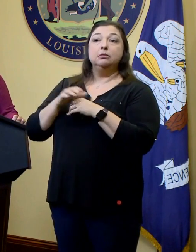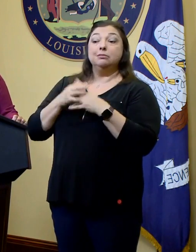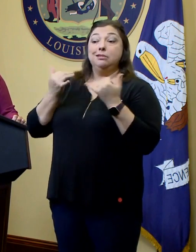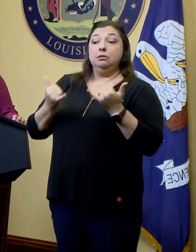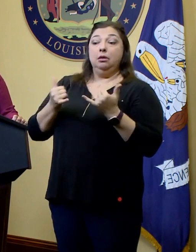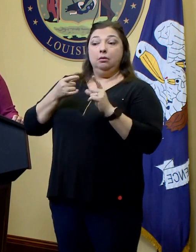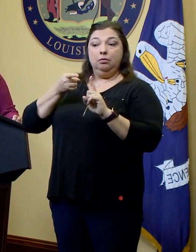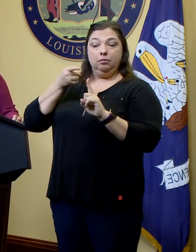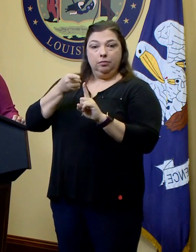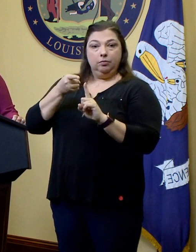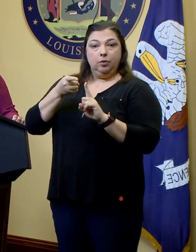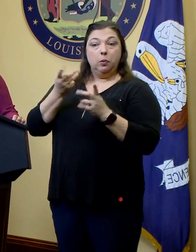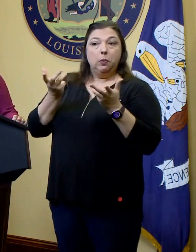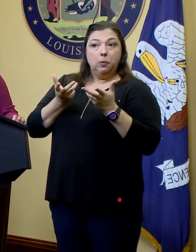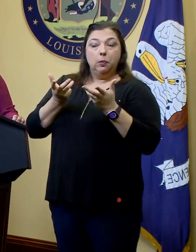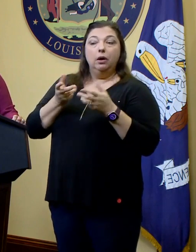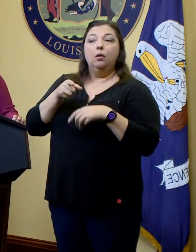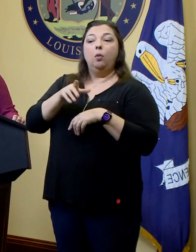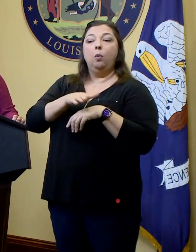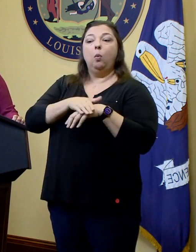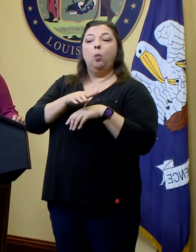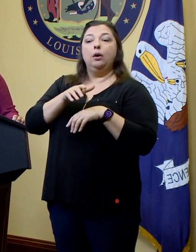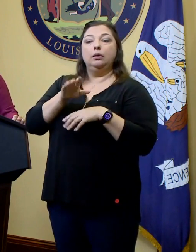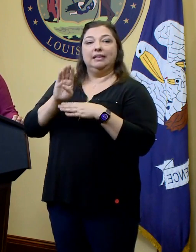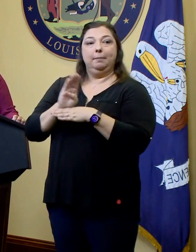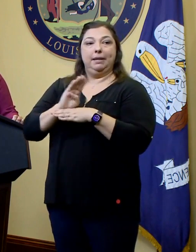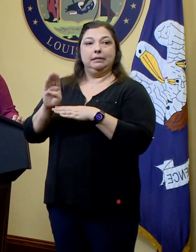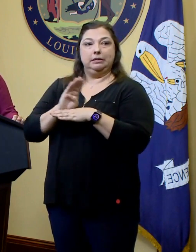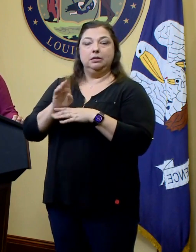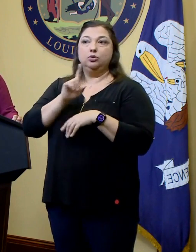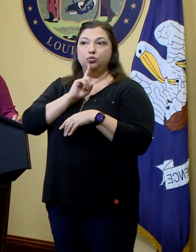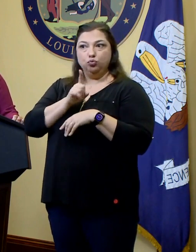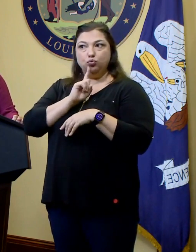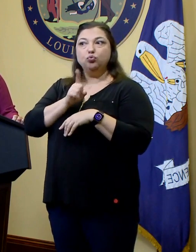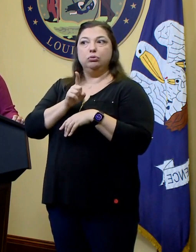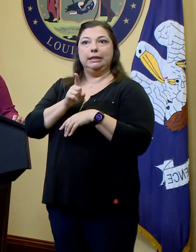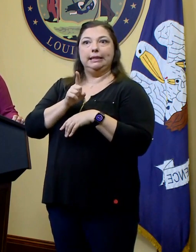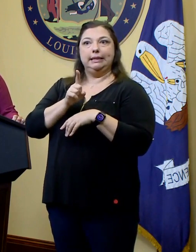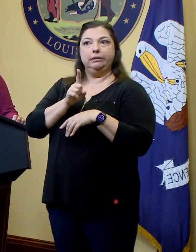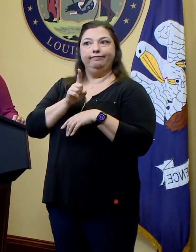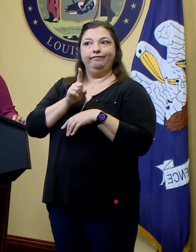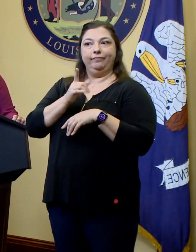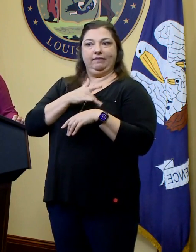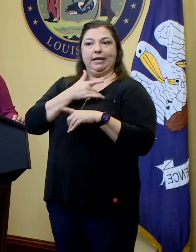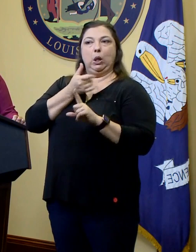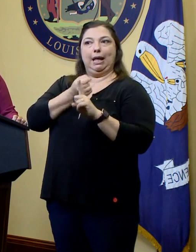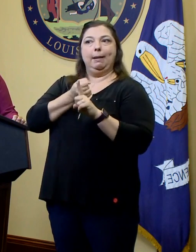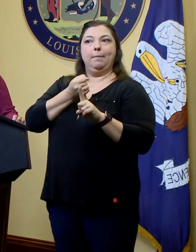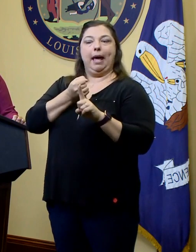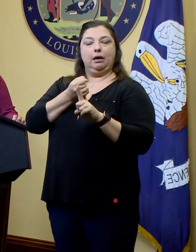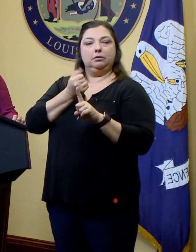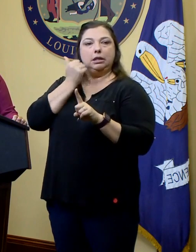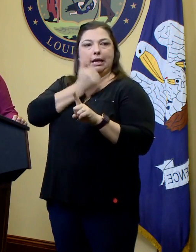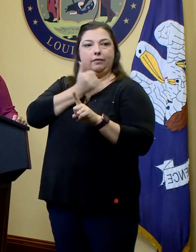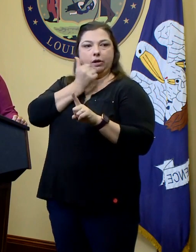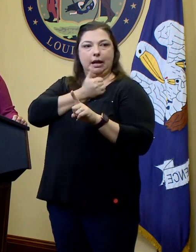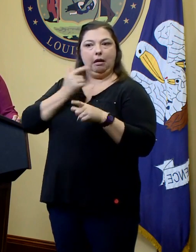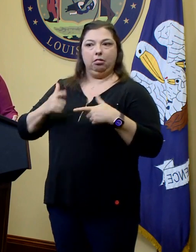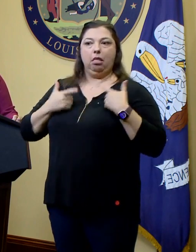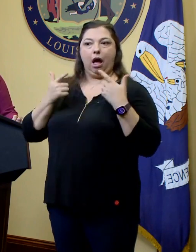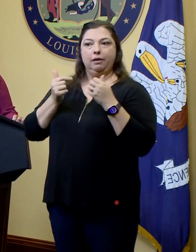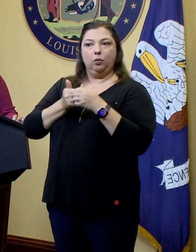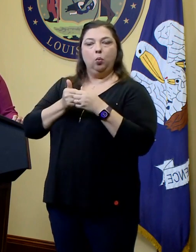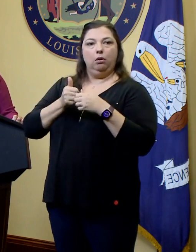the priority is on the businesses that truly do impact the daily lives of our workforce.